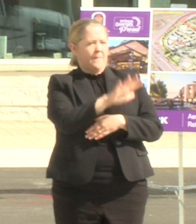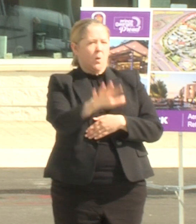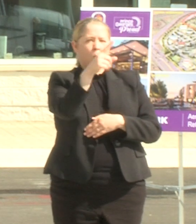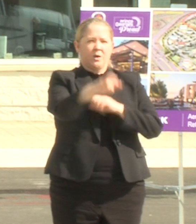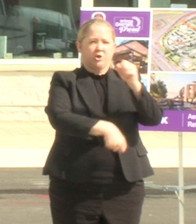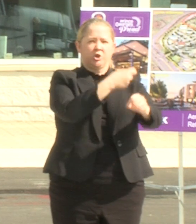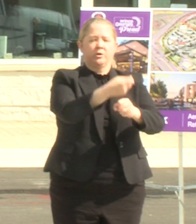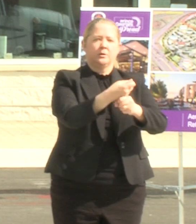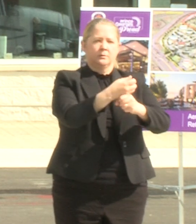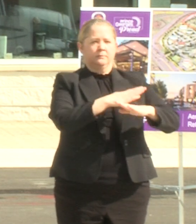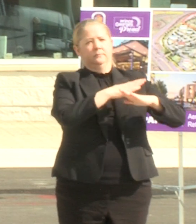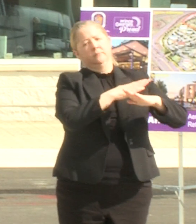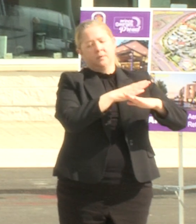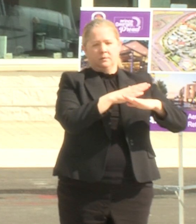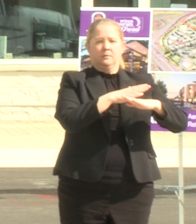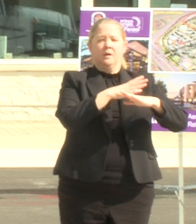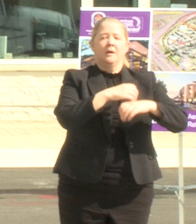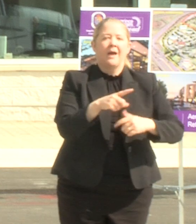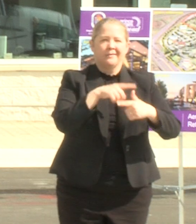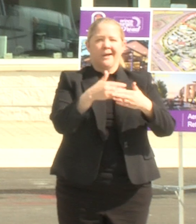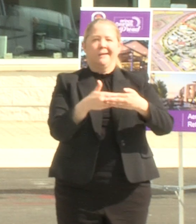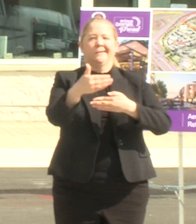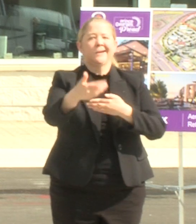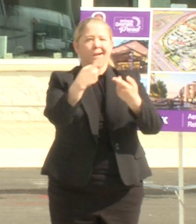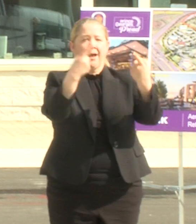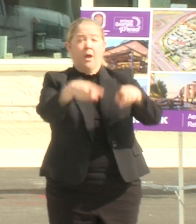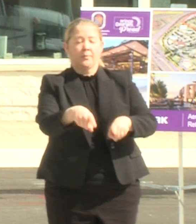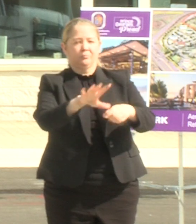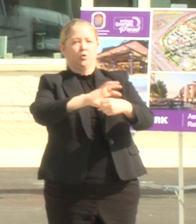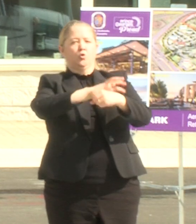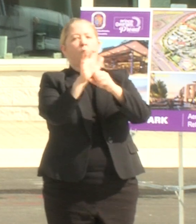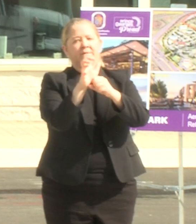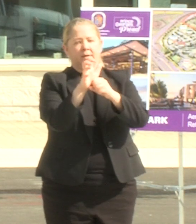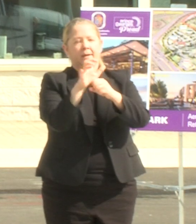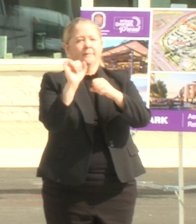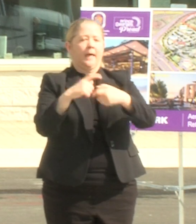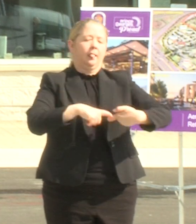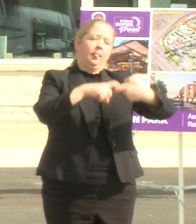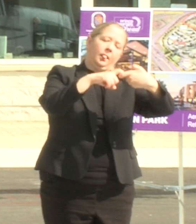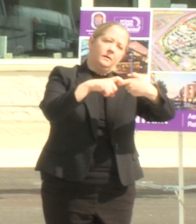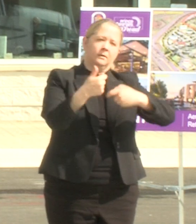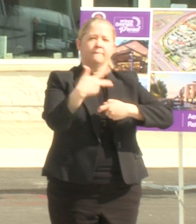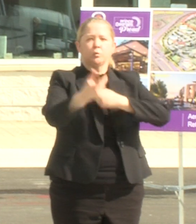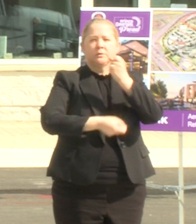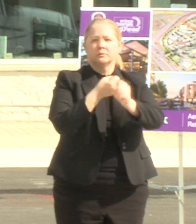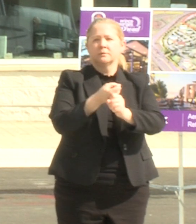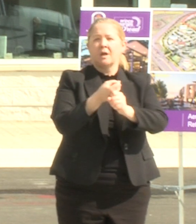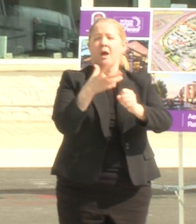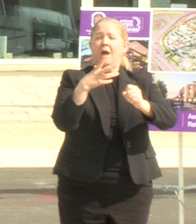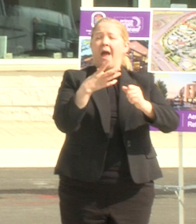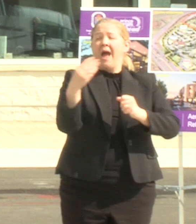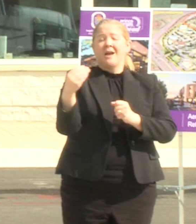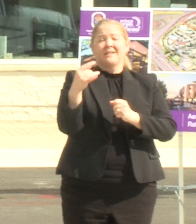through that hurdle uh and then we ran into covet which crushed us for a few years uh and without amazon